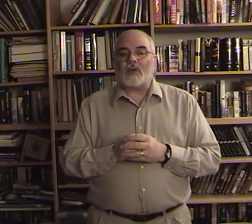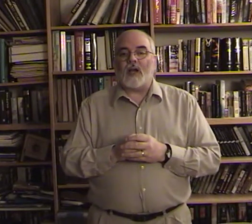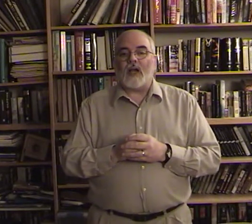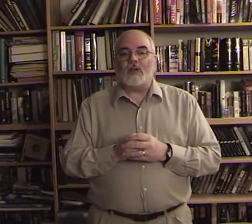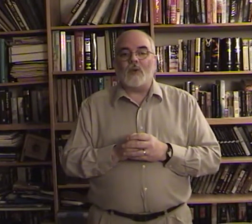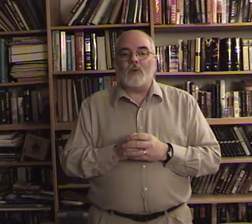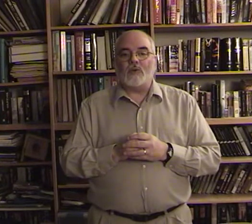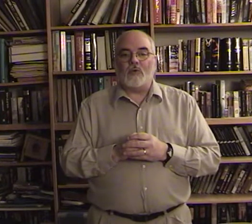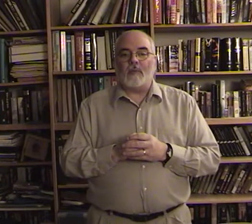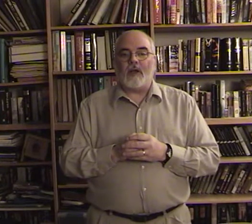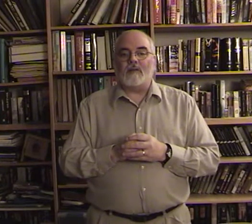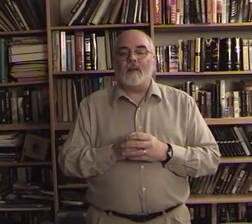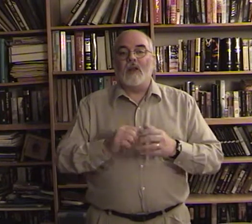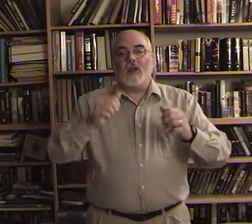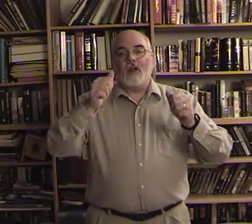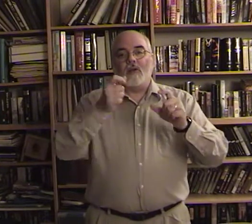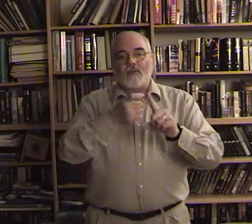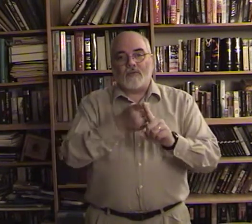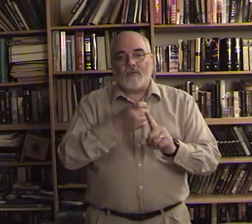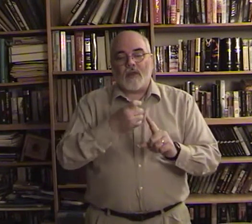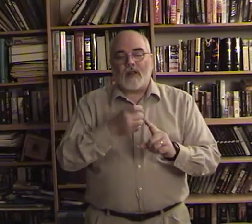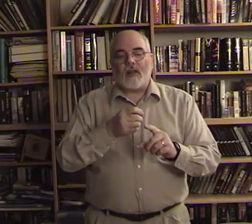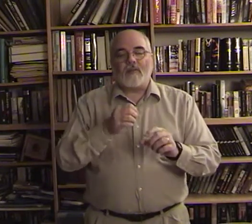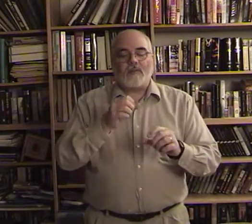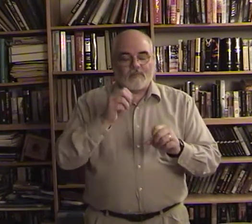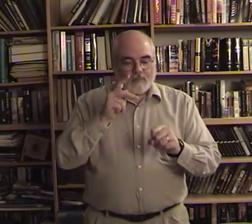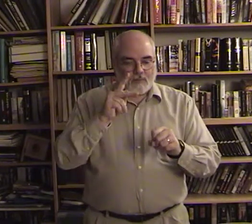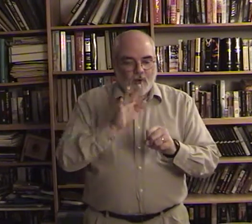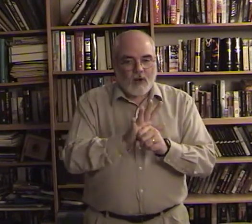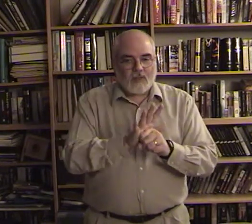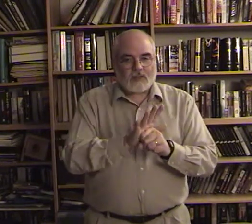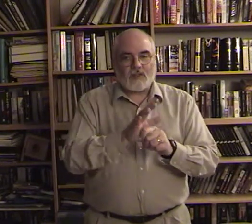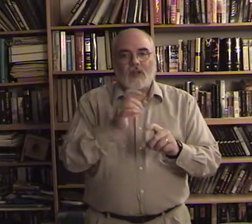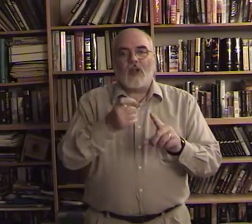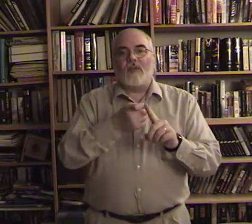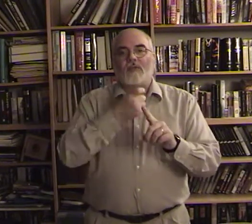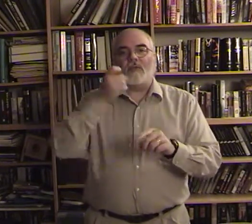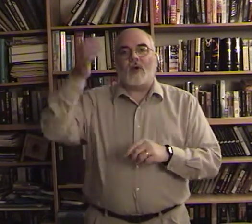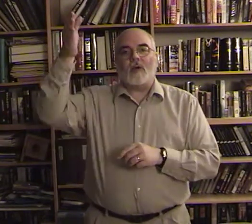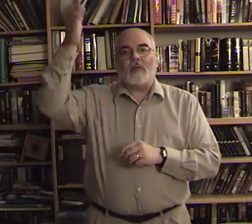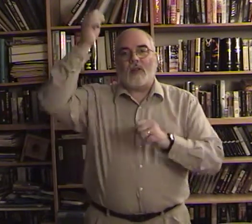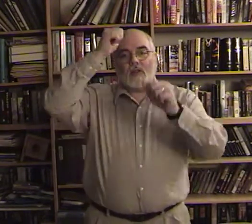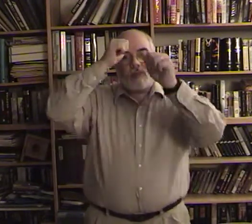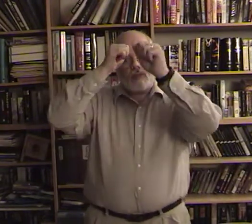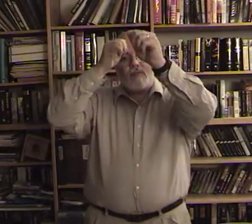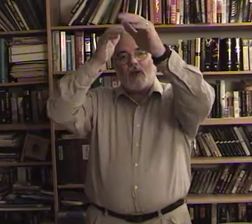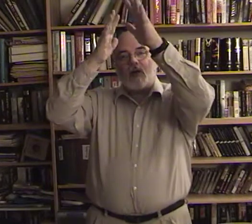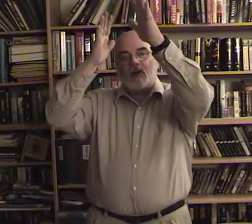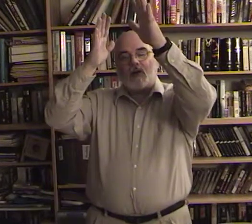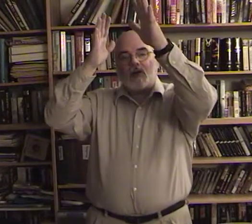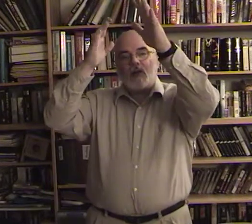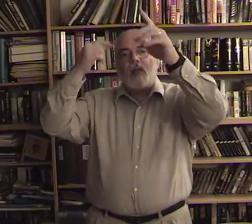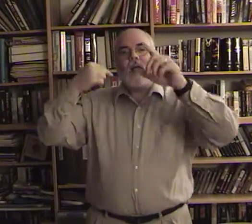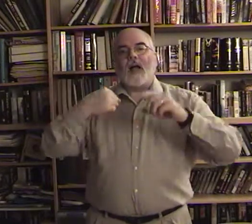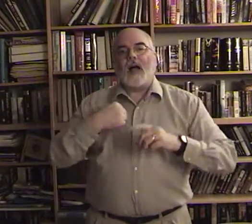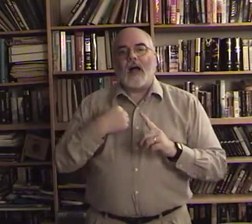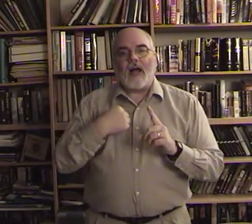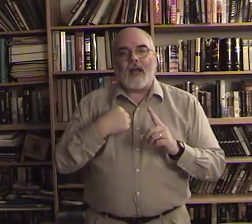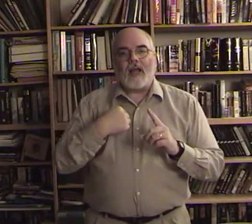i told you about promise from the father i